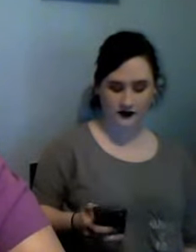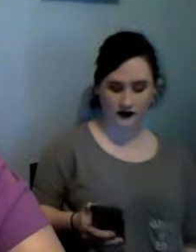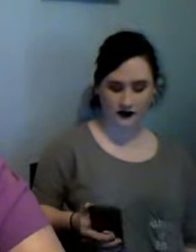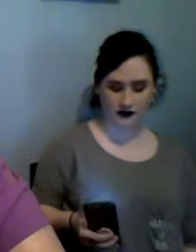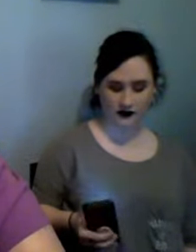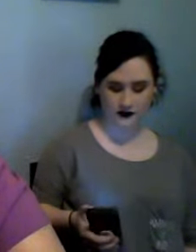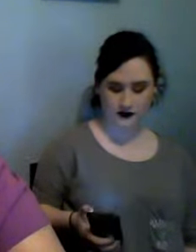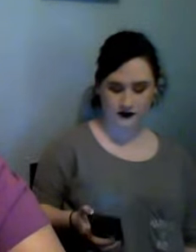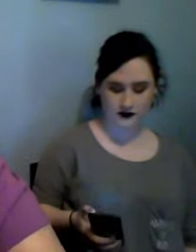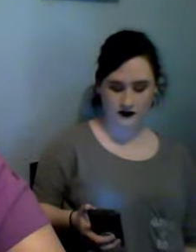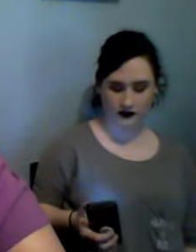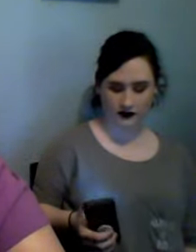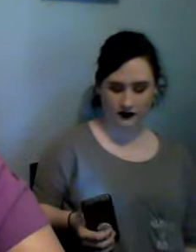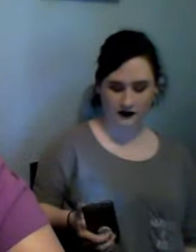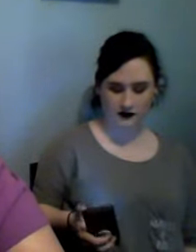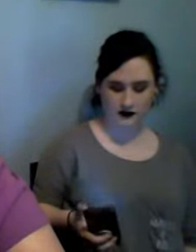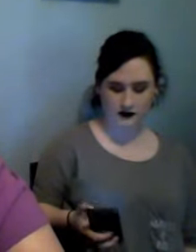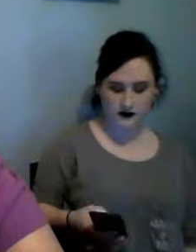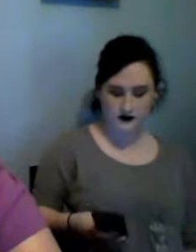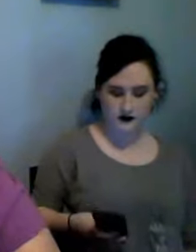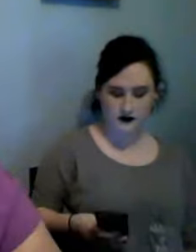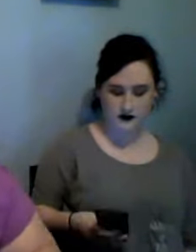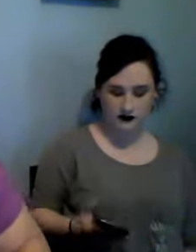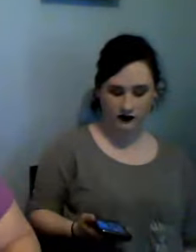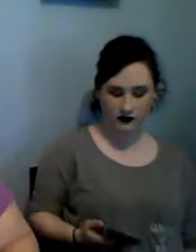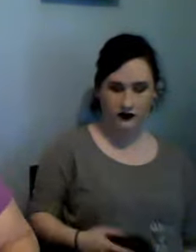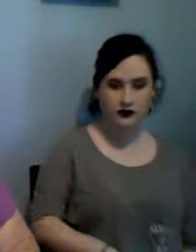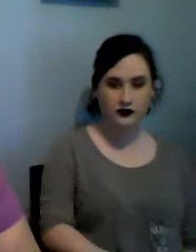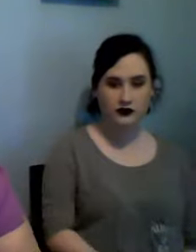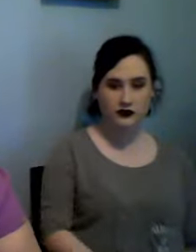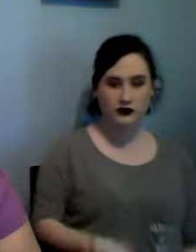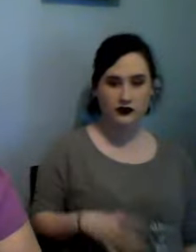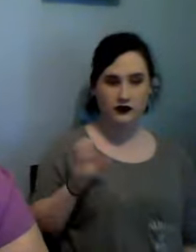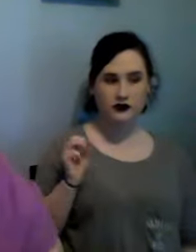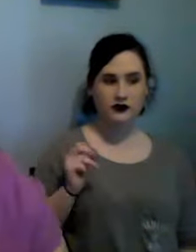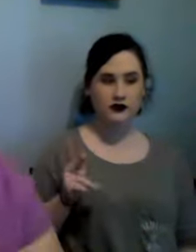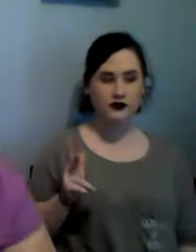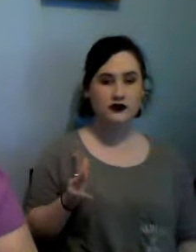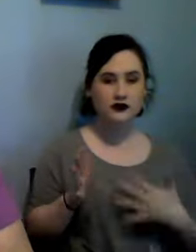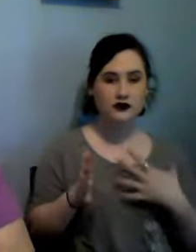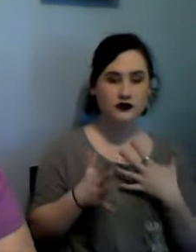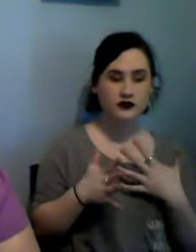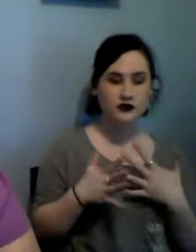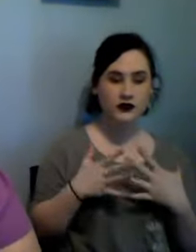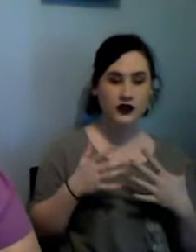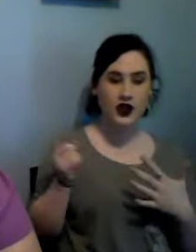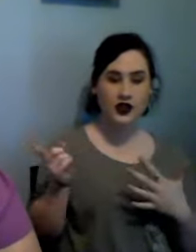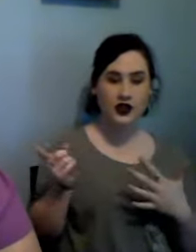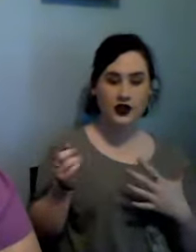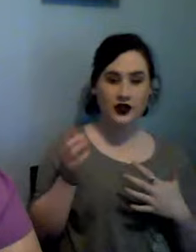okay whatever okay I would like to thank Bendy Stitchy